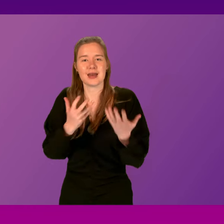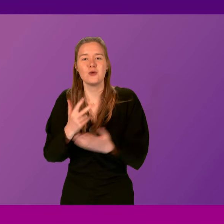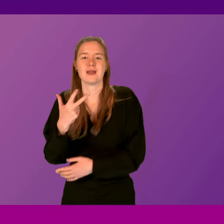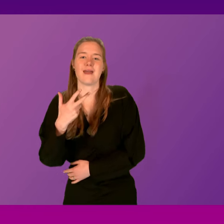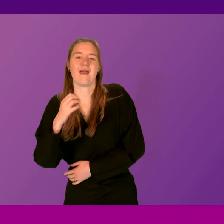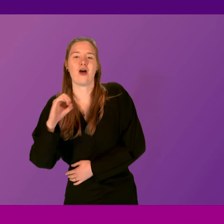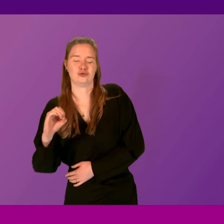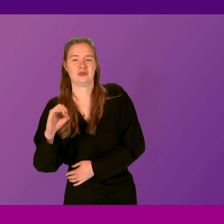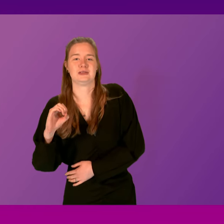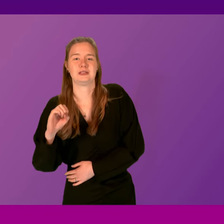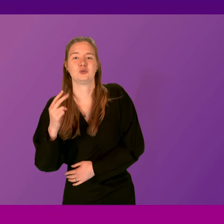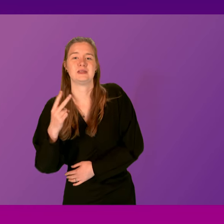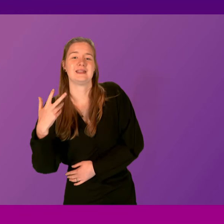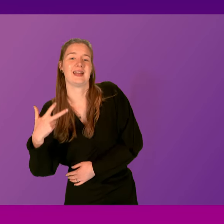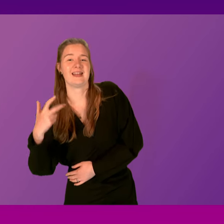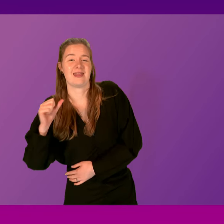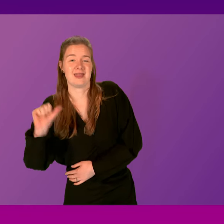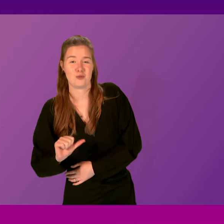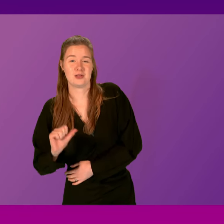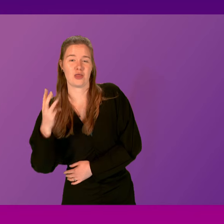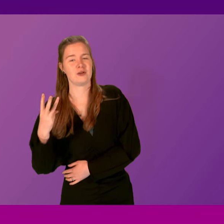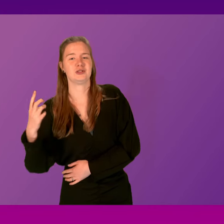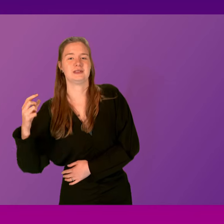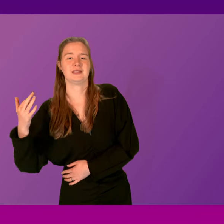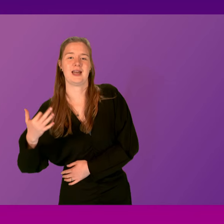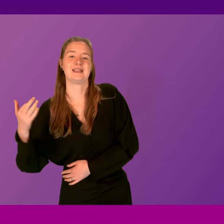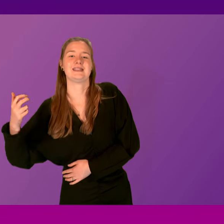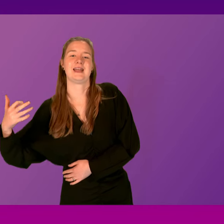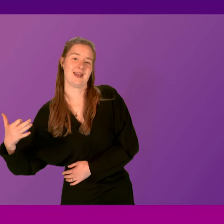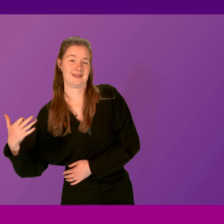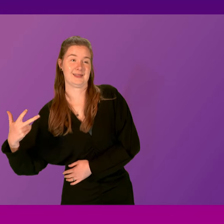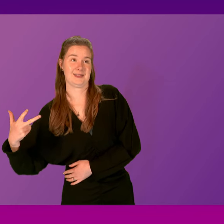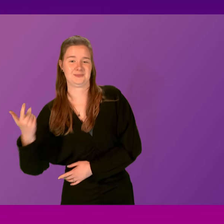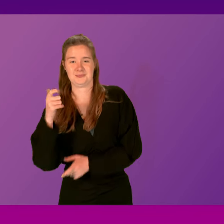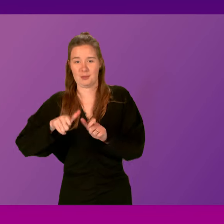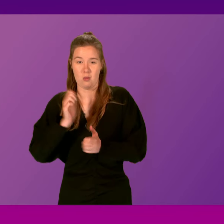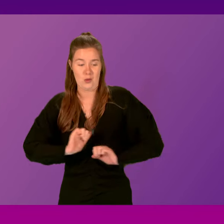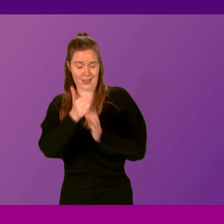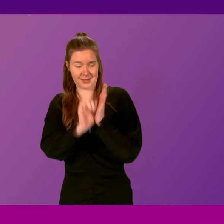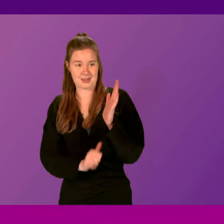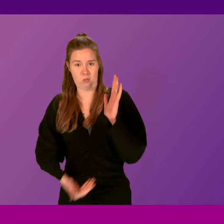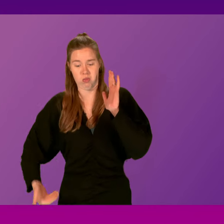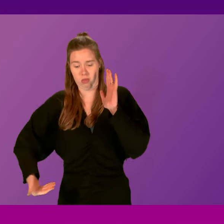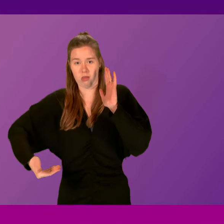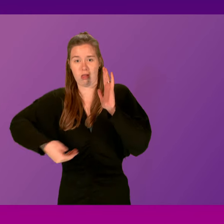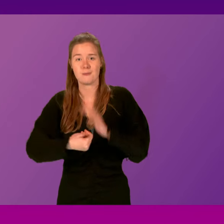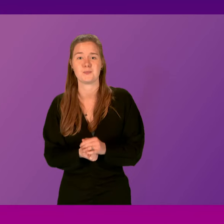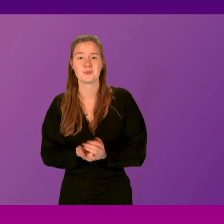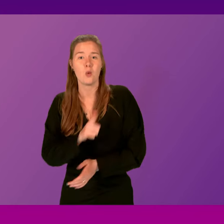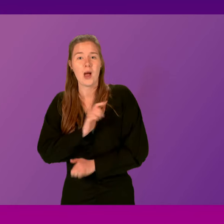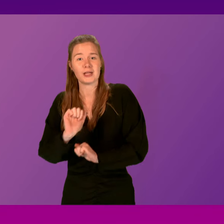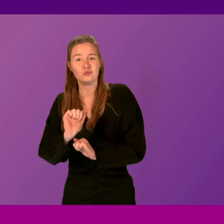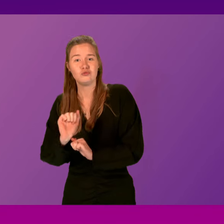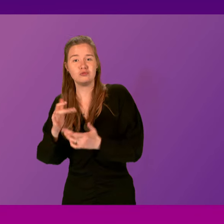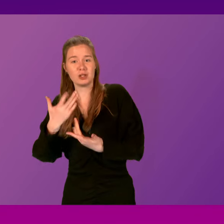828,398. First Minister, why is it that everything you